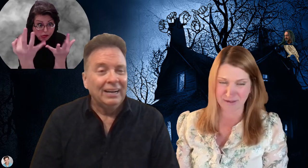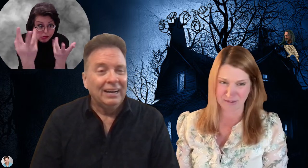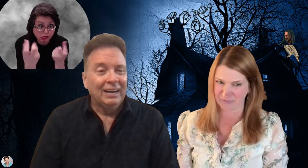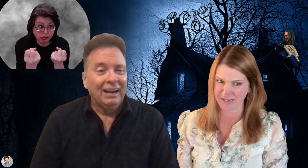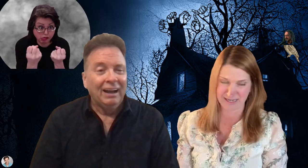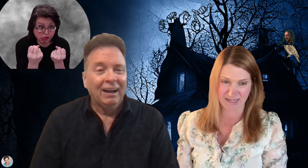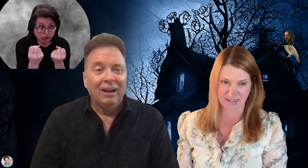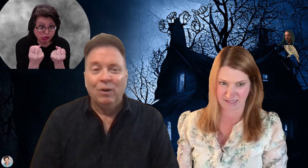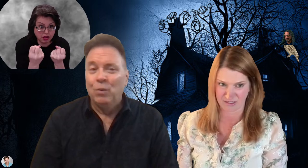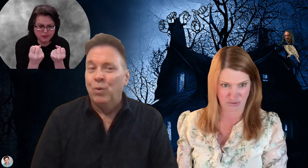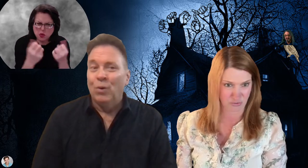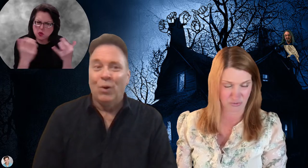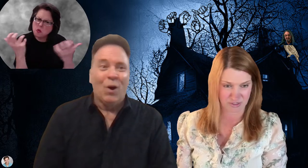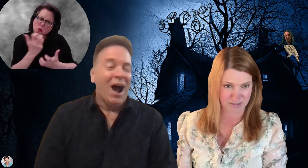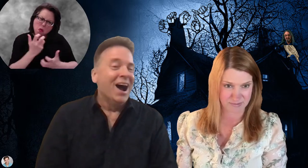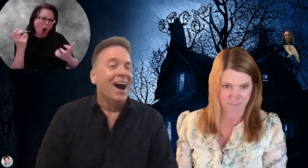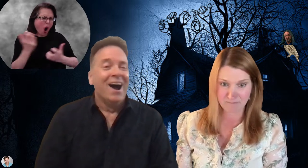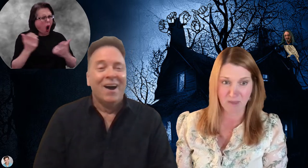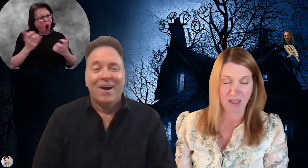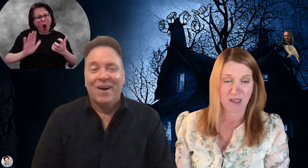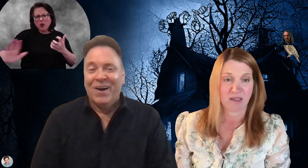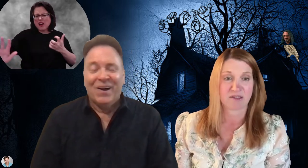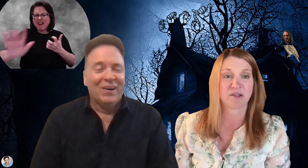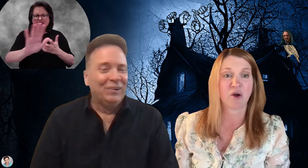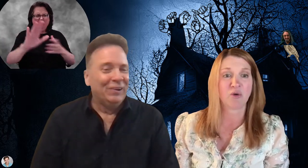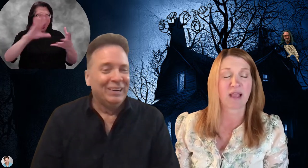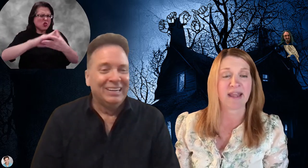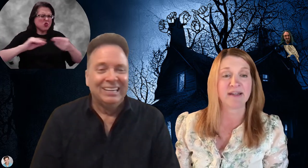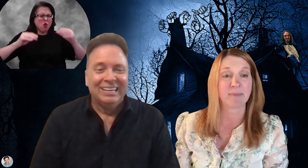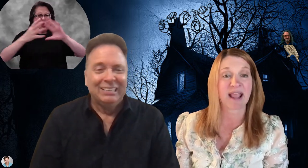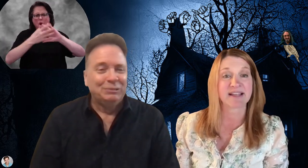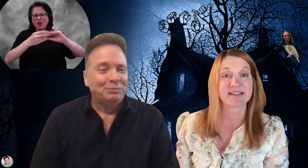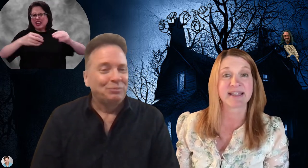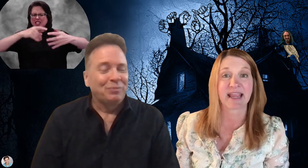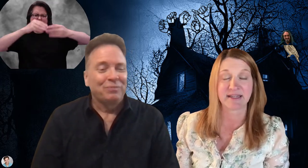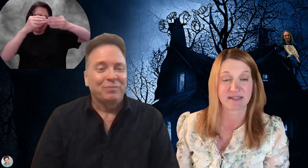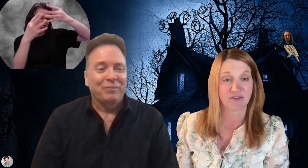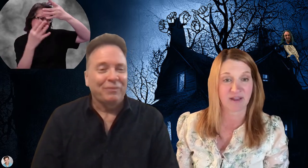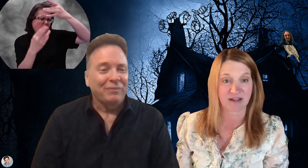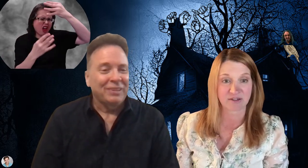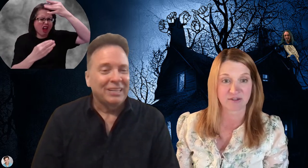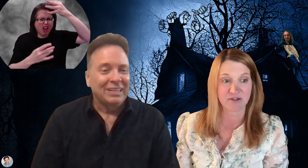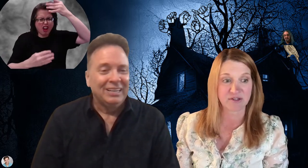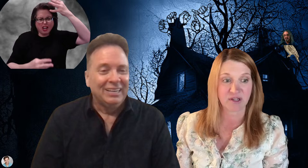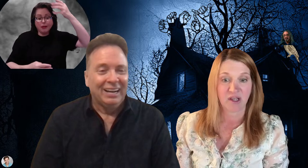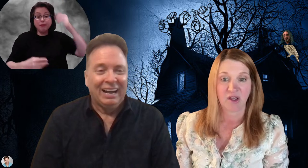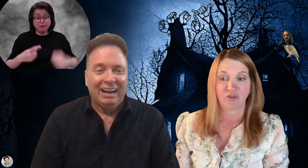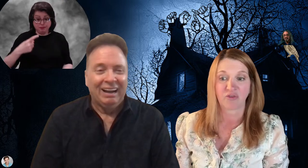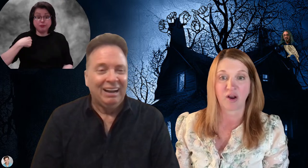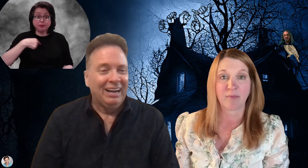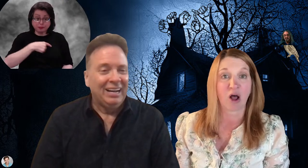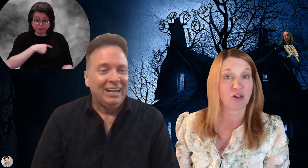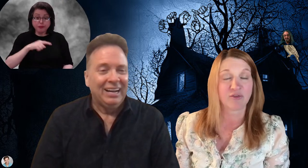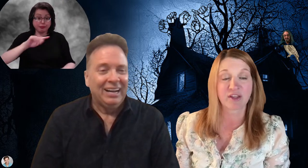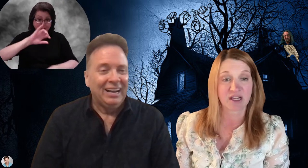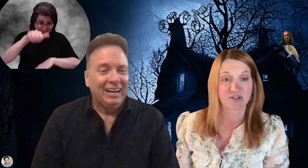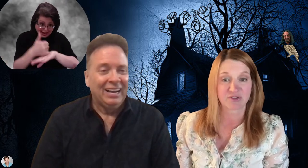these fantastic stories. So ended up casting eight deaf actors from all over the country.